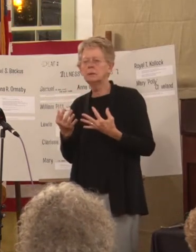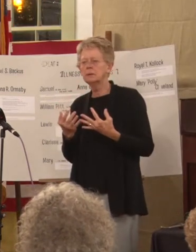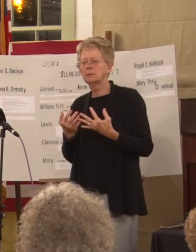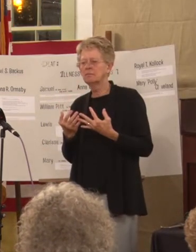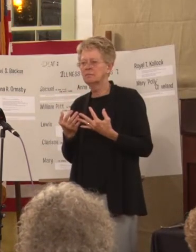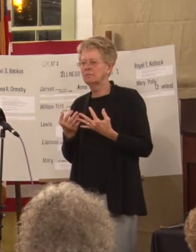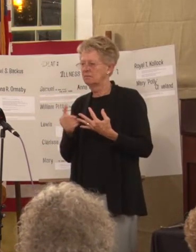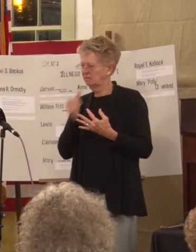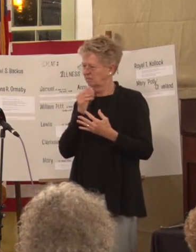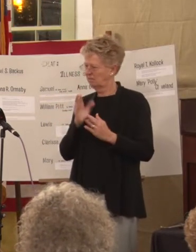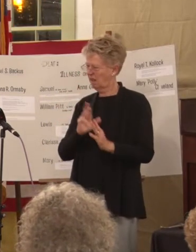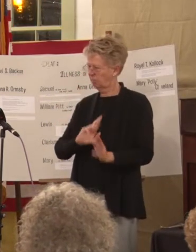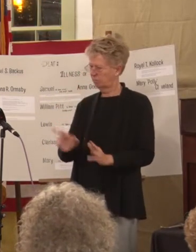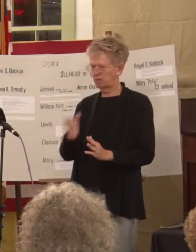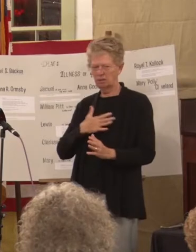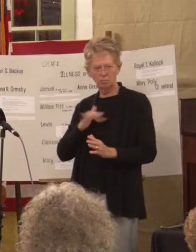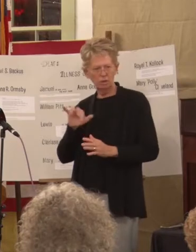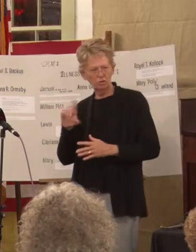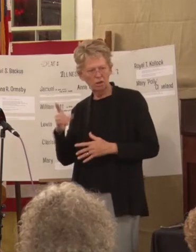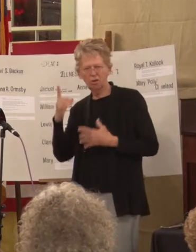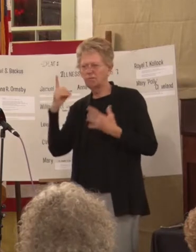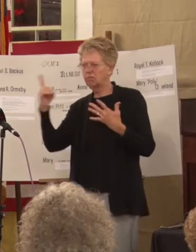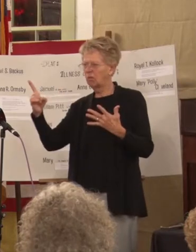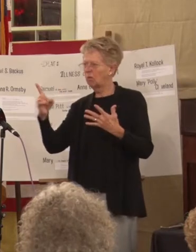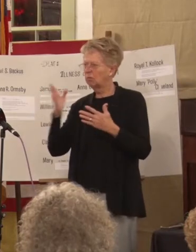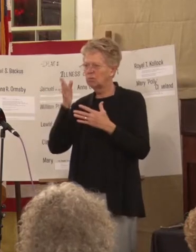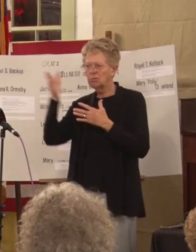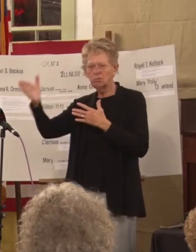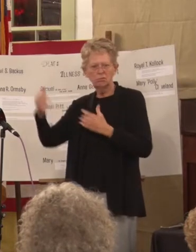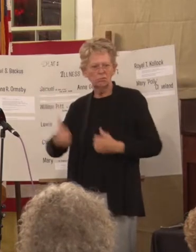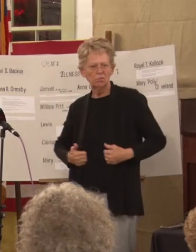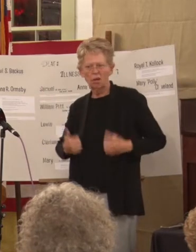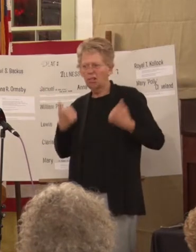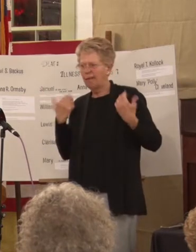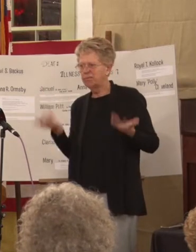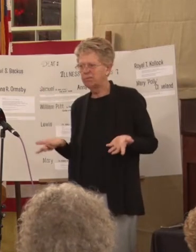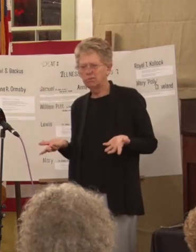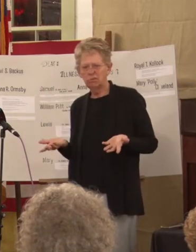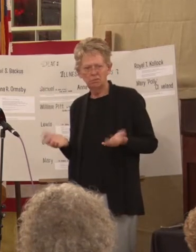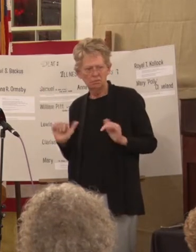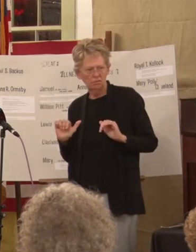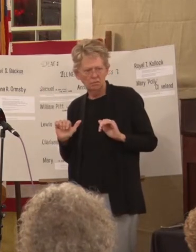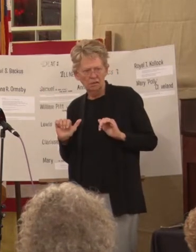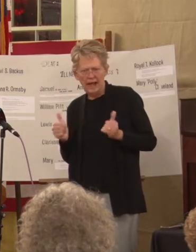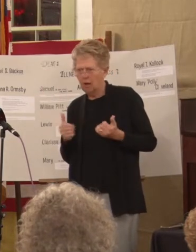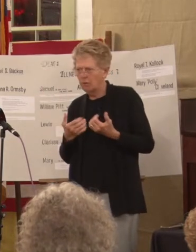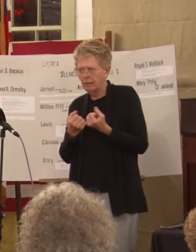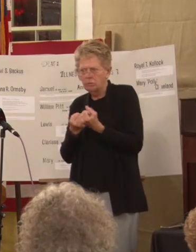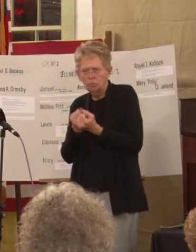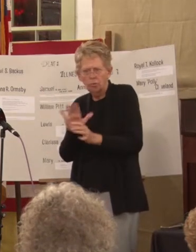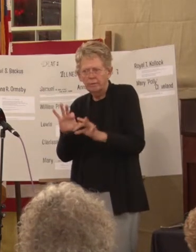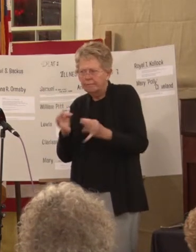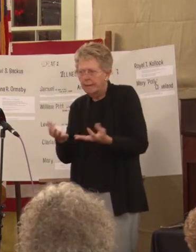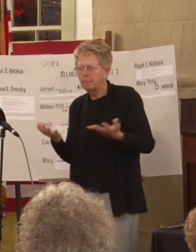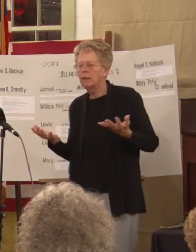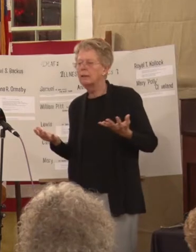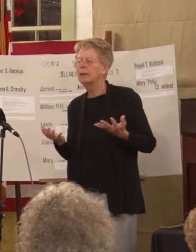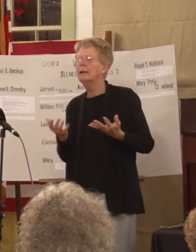preparing my child for future life. So, how are they going to support a family? So, that's when the curriculum